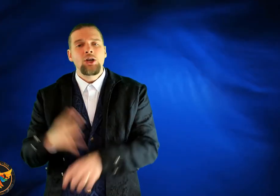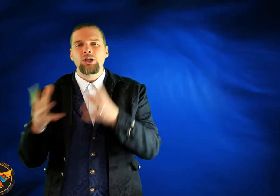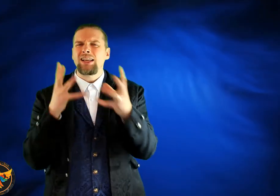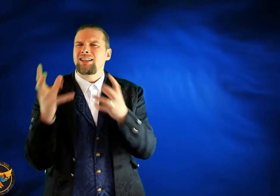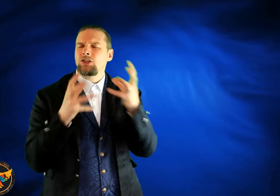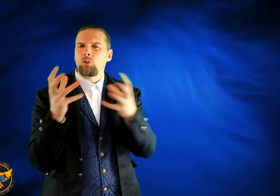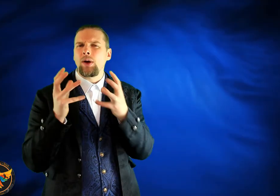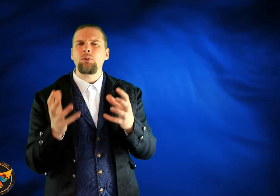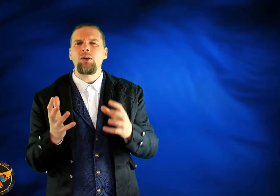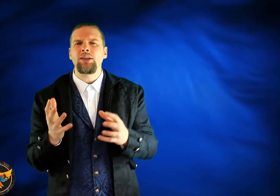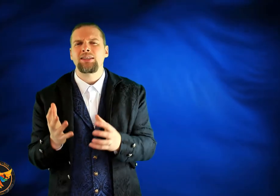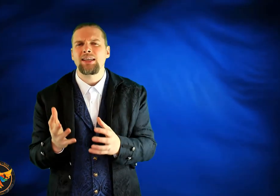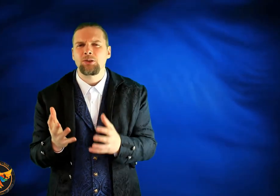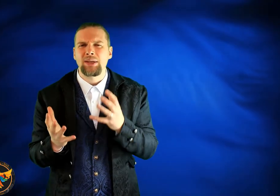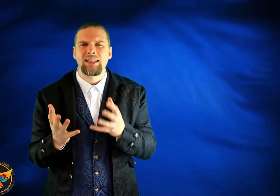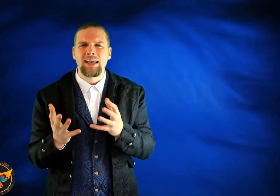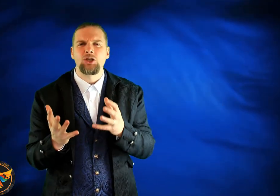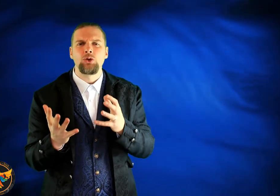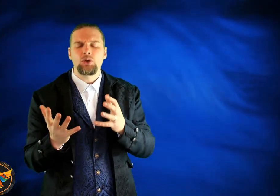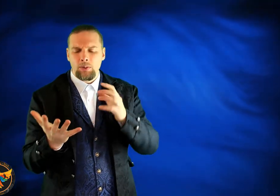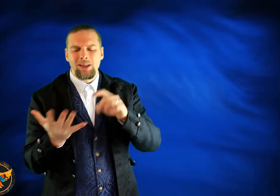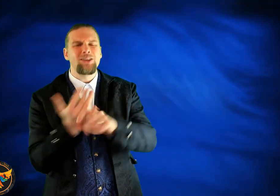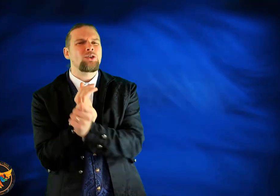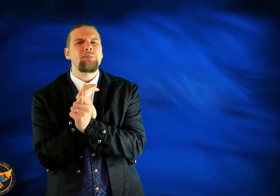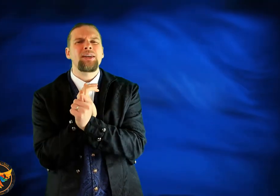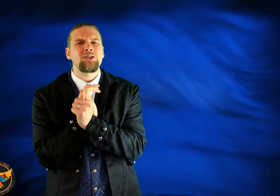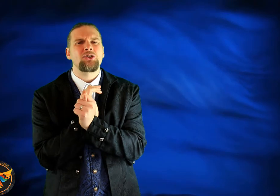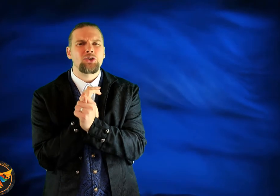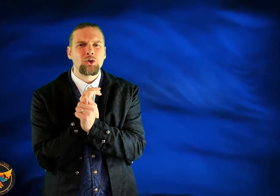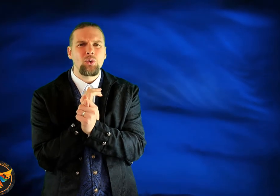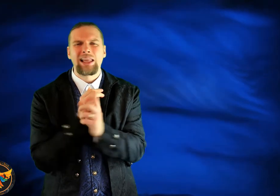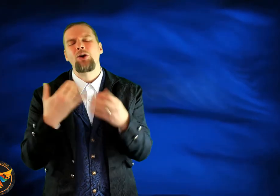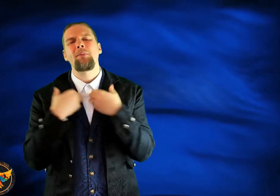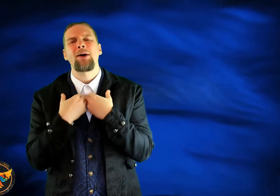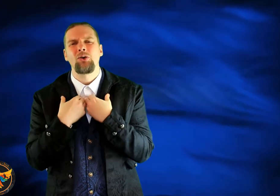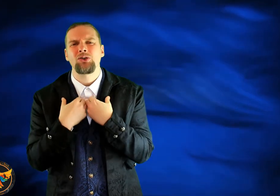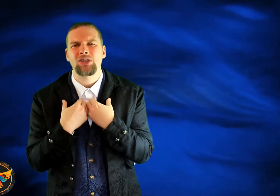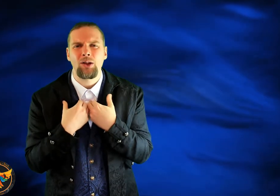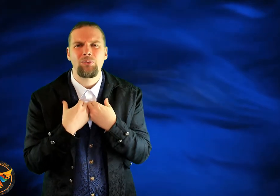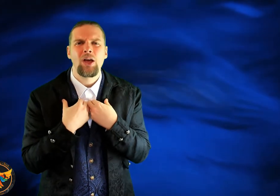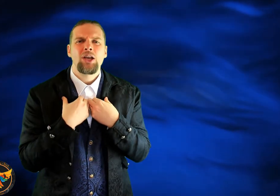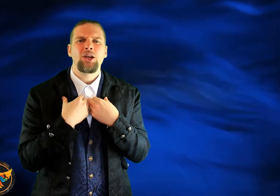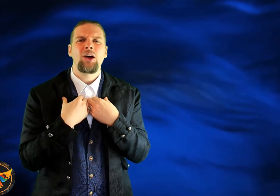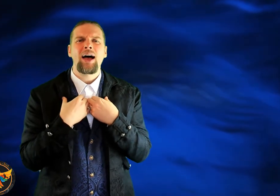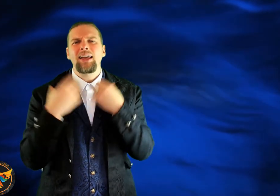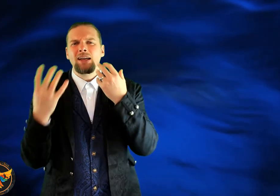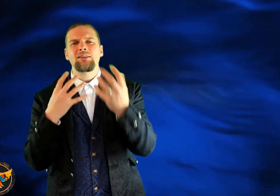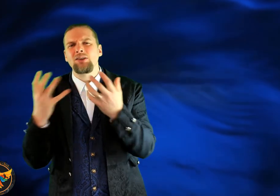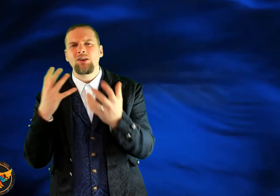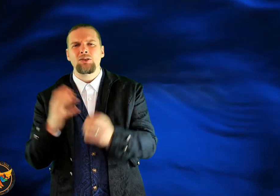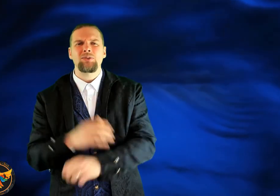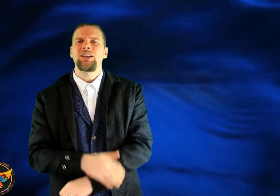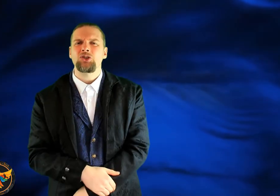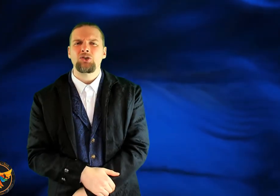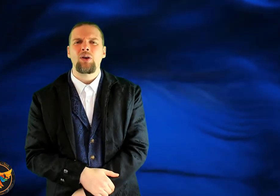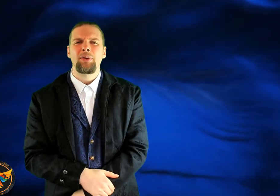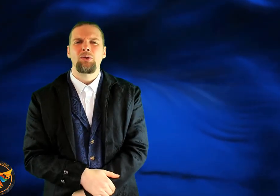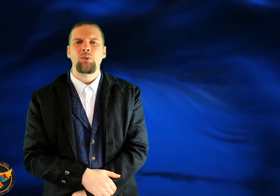So like I said, so where do all these things begin usually? Well, it usually begins at school. I know in my own self, you know, I had, you know, some teachers around me that were